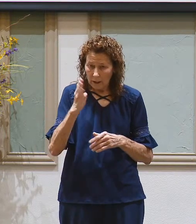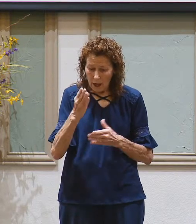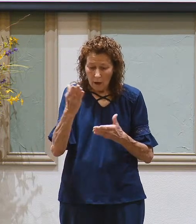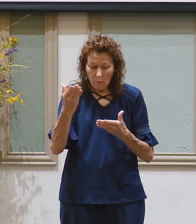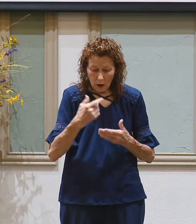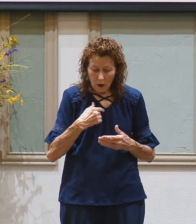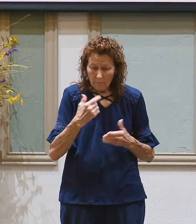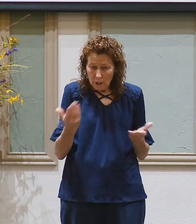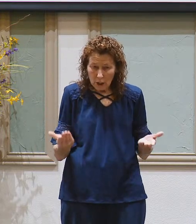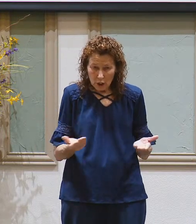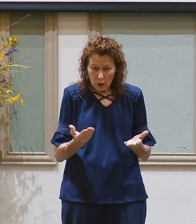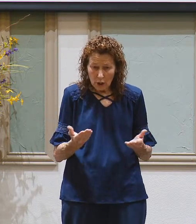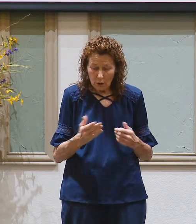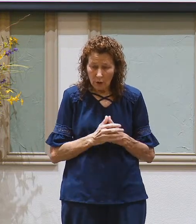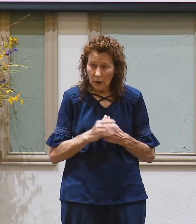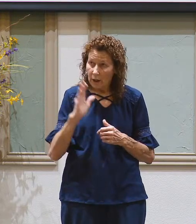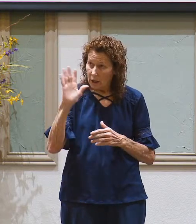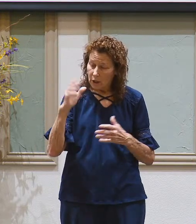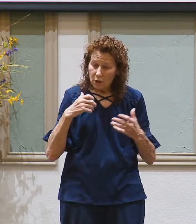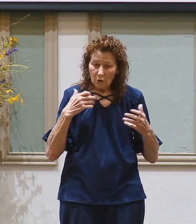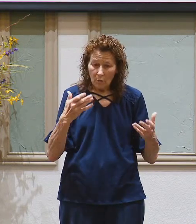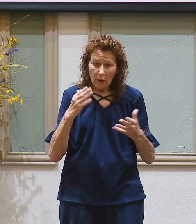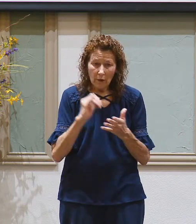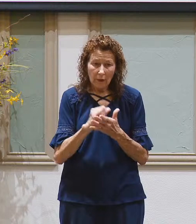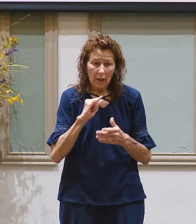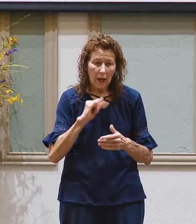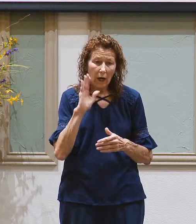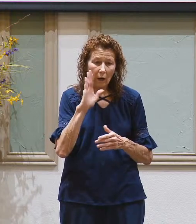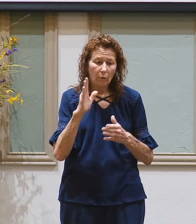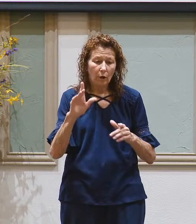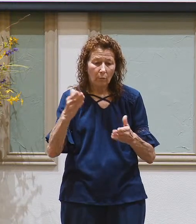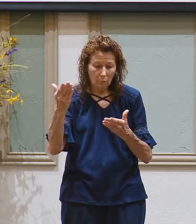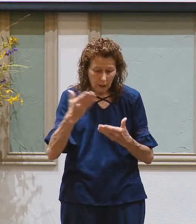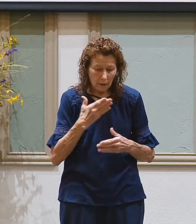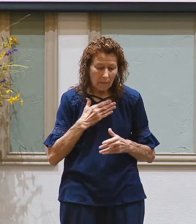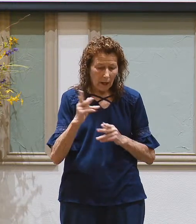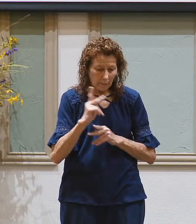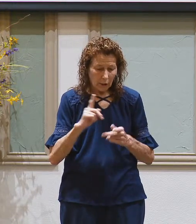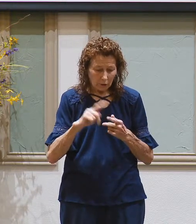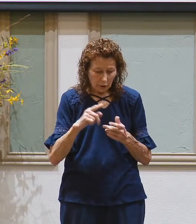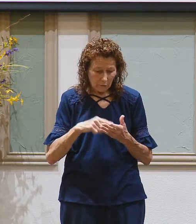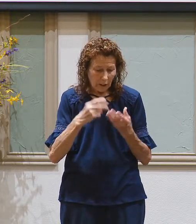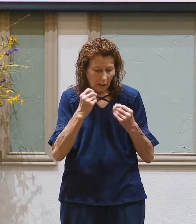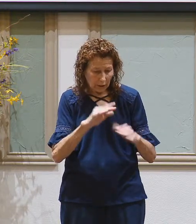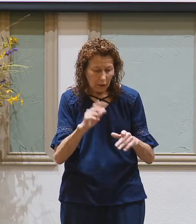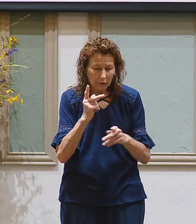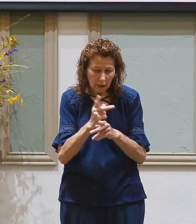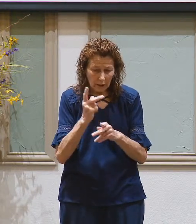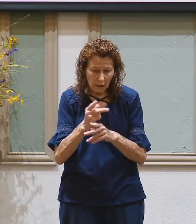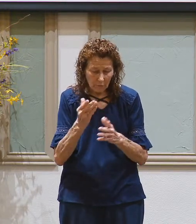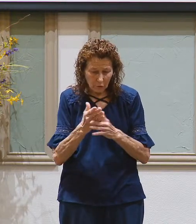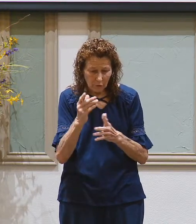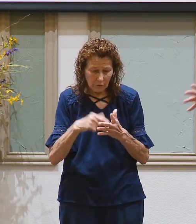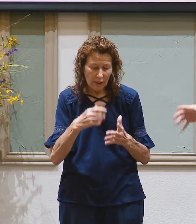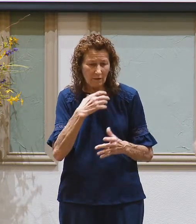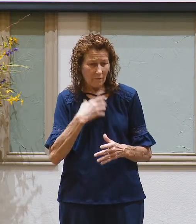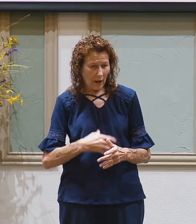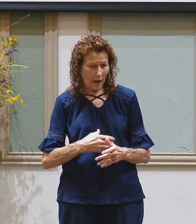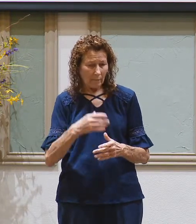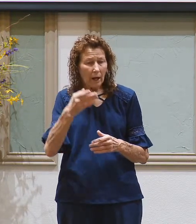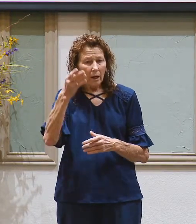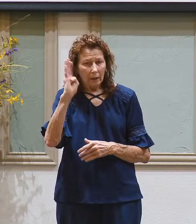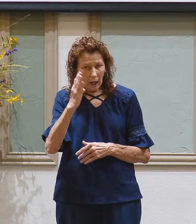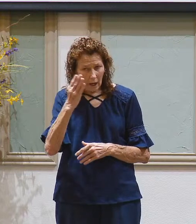here. It is his will that I would bring my people to this land to be taken care of through this famine. This is a